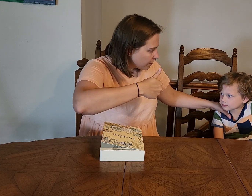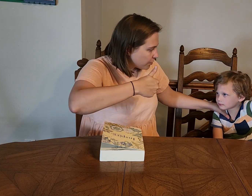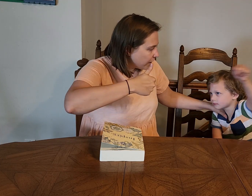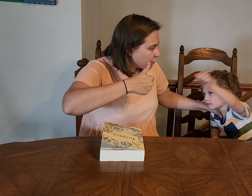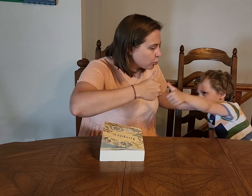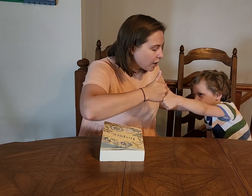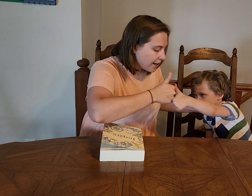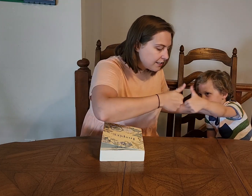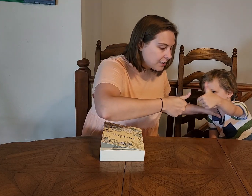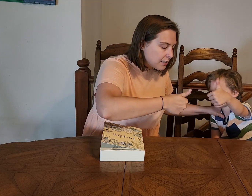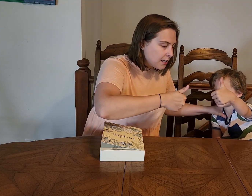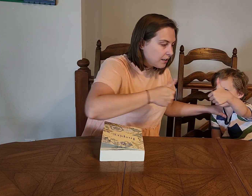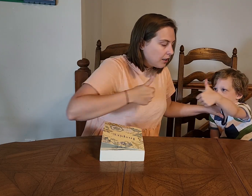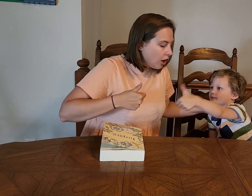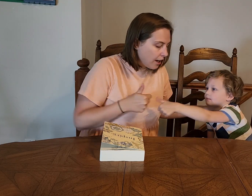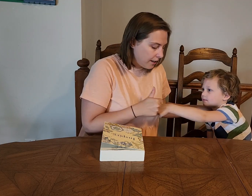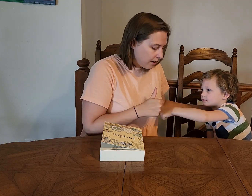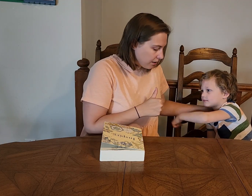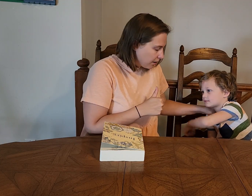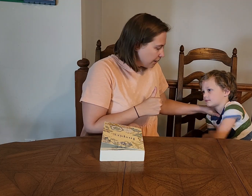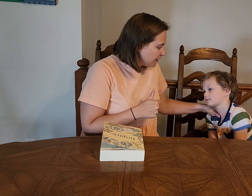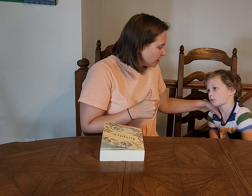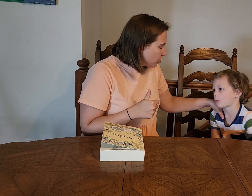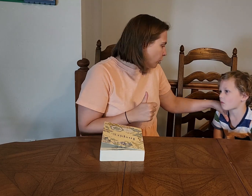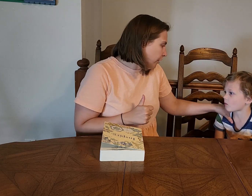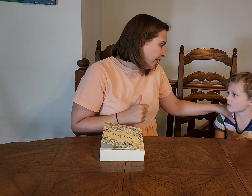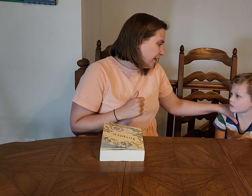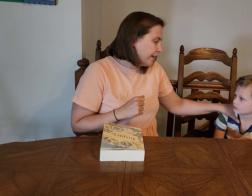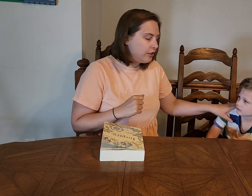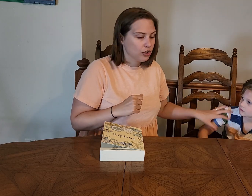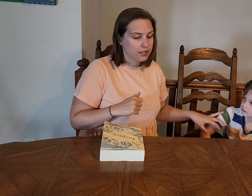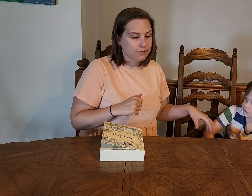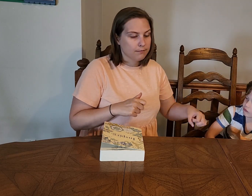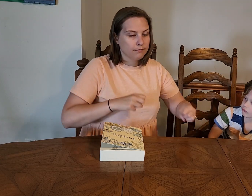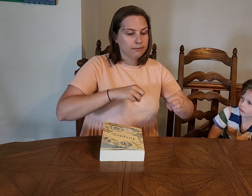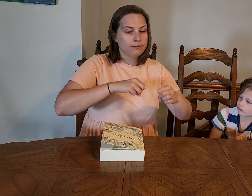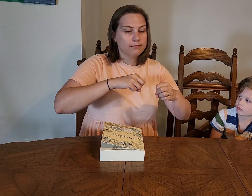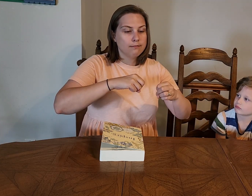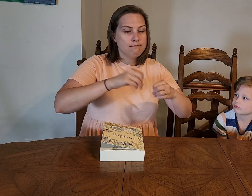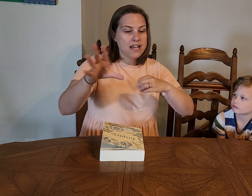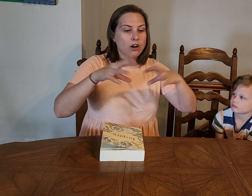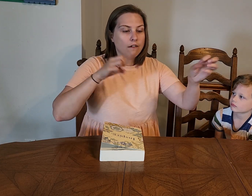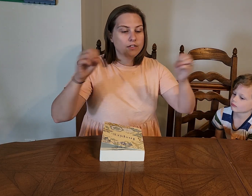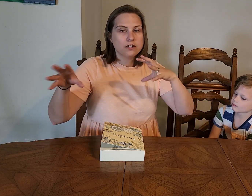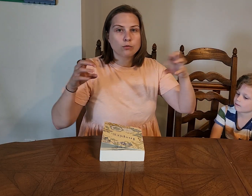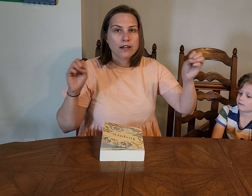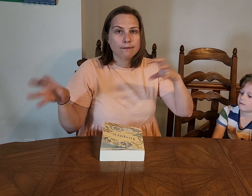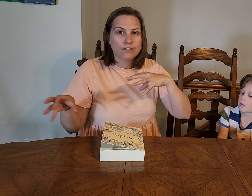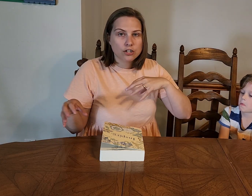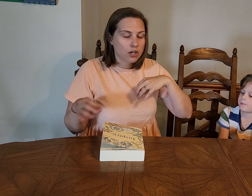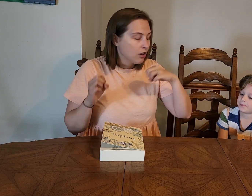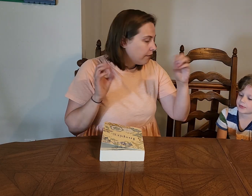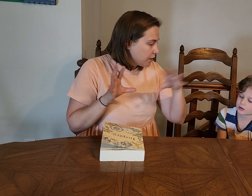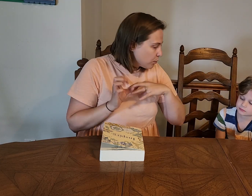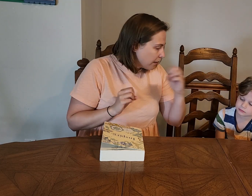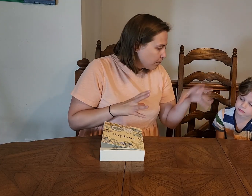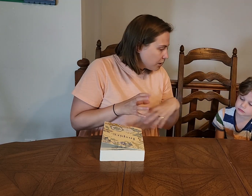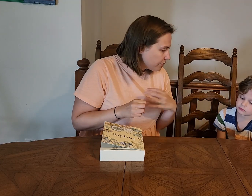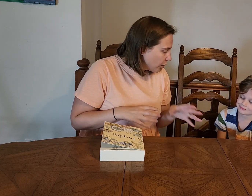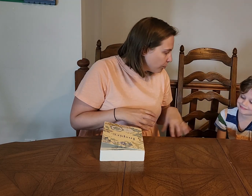So we can trust that God is in control and that he didn't just make all of these random fish and all of these random birds for